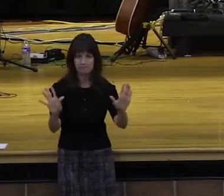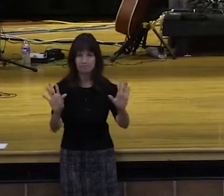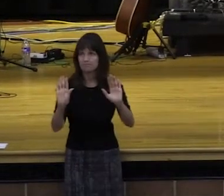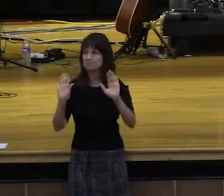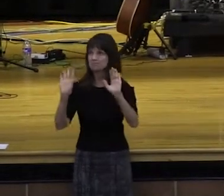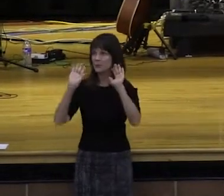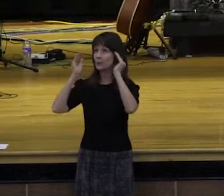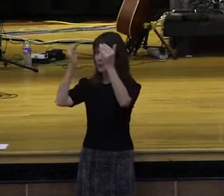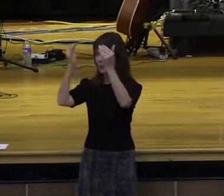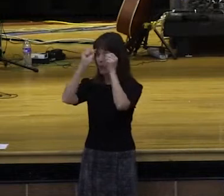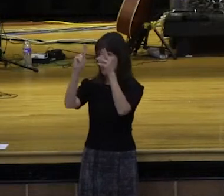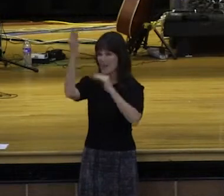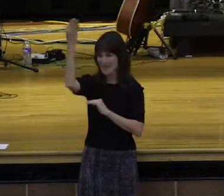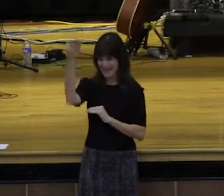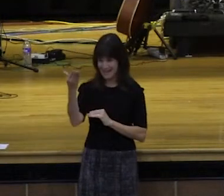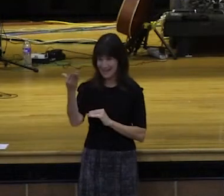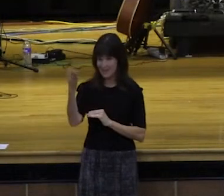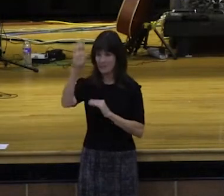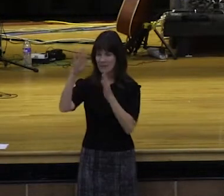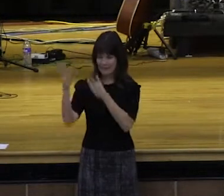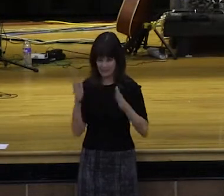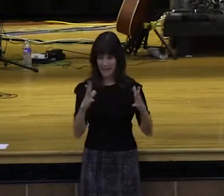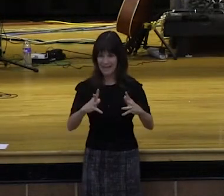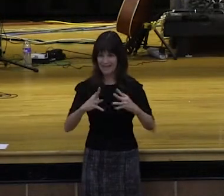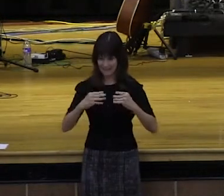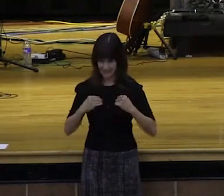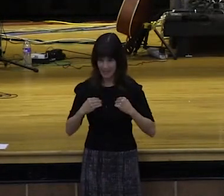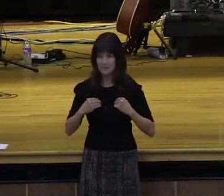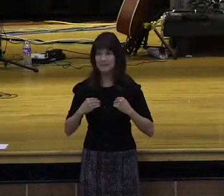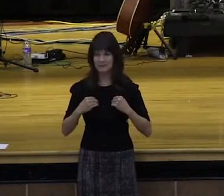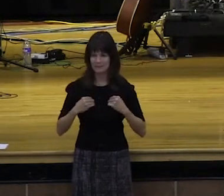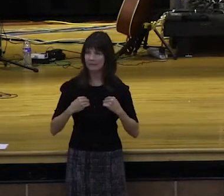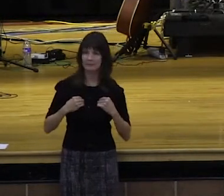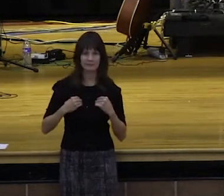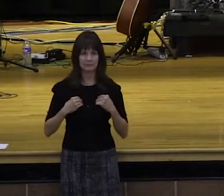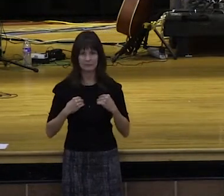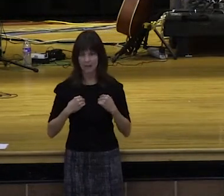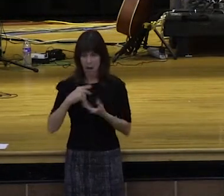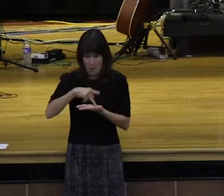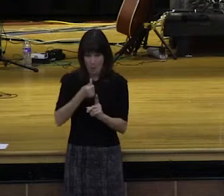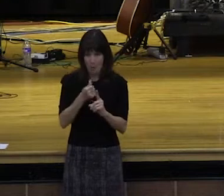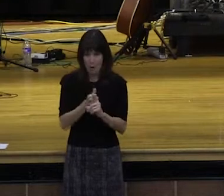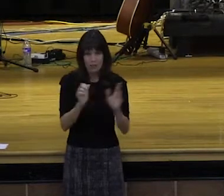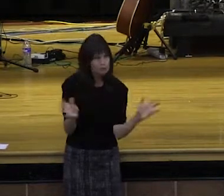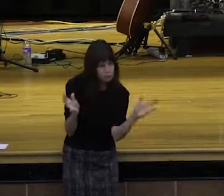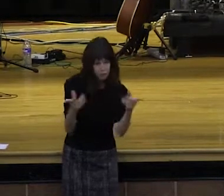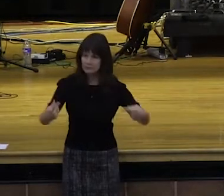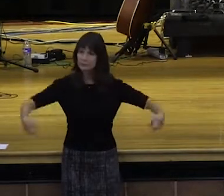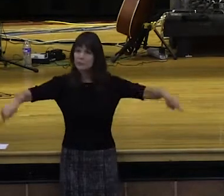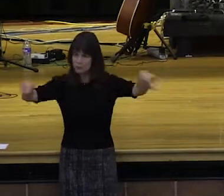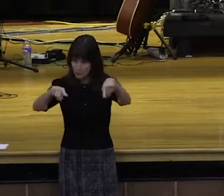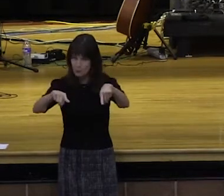is good and acceptable and perfect. I want you to know if we would receive God's mercy. He urges us by the mercy of God. Hallelujah. If we would live in